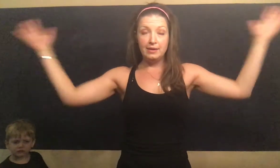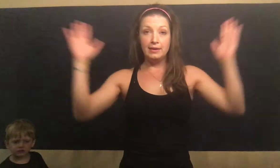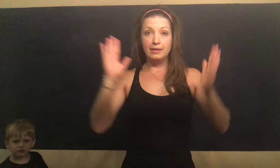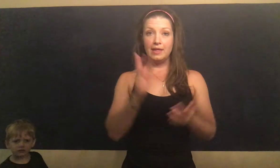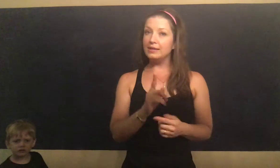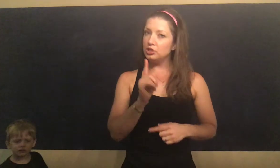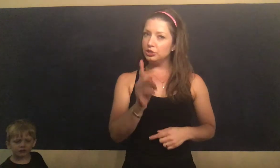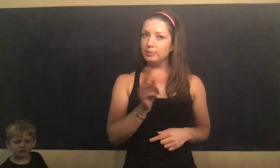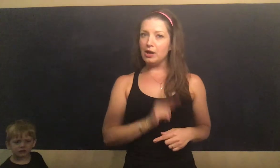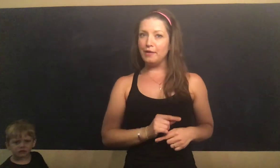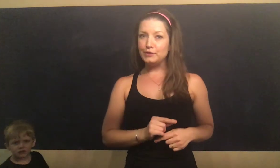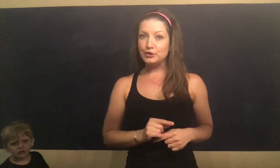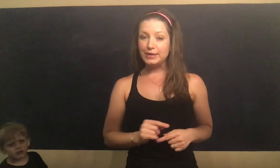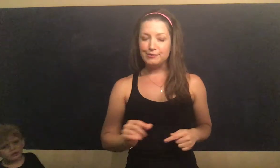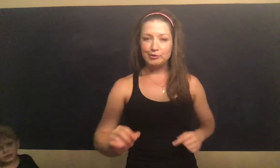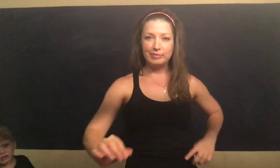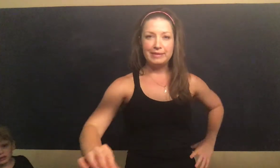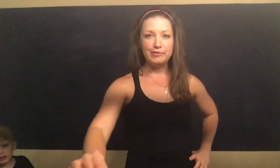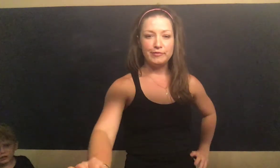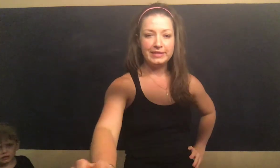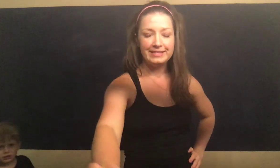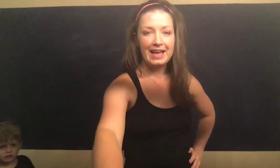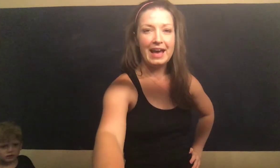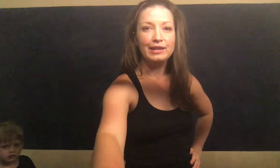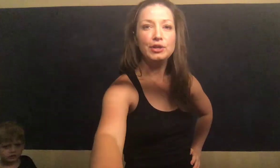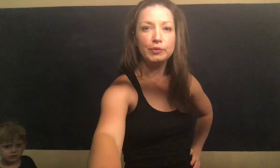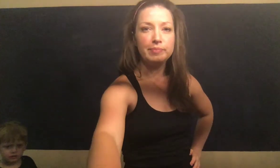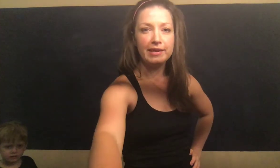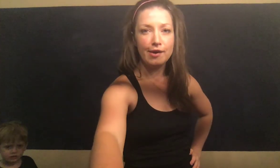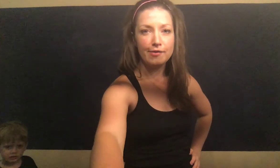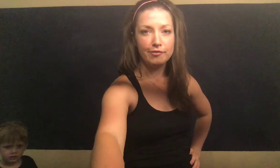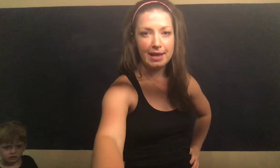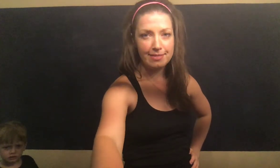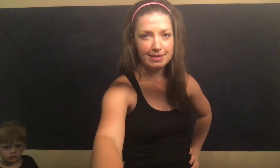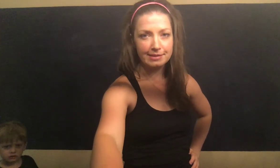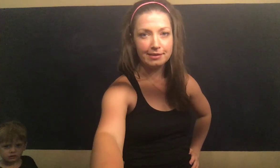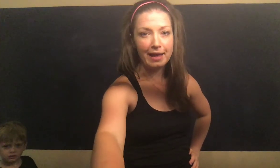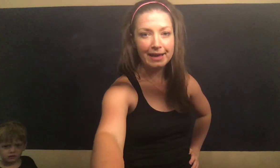That should be all of the transverse plane movements that he would be covering in this class.